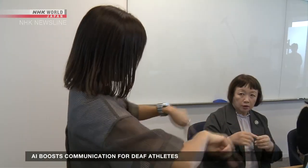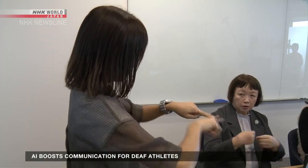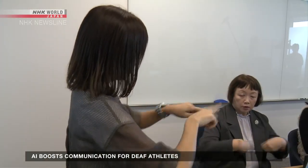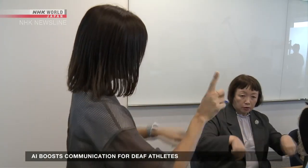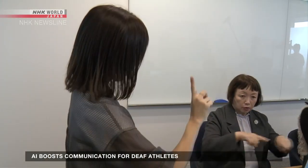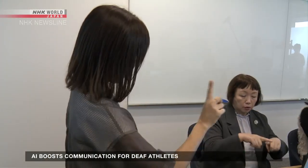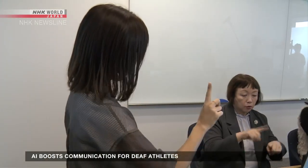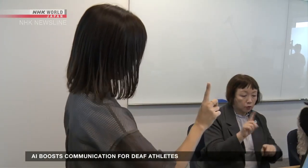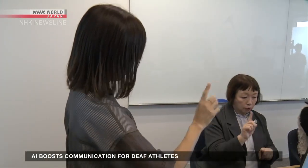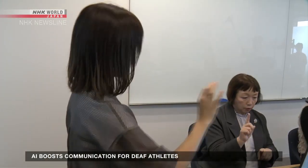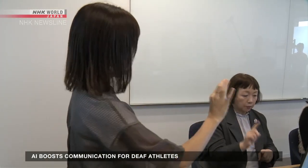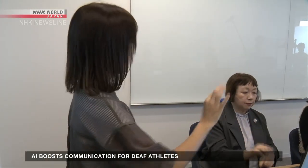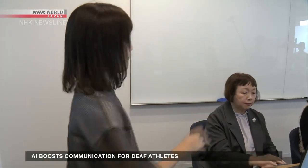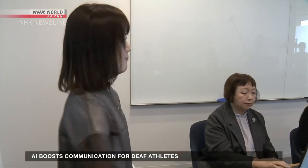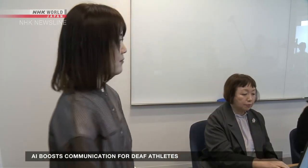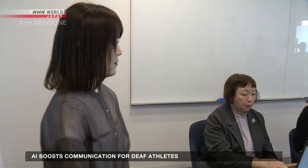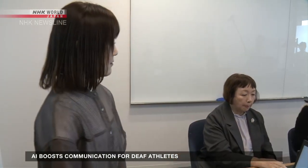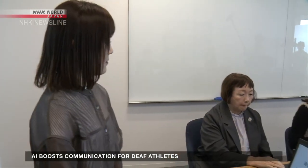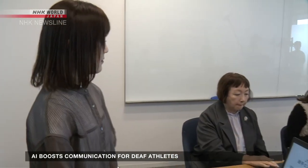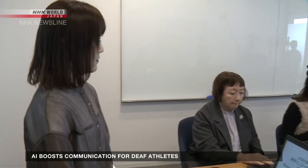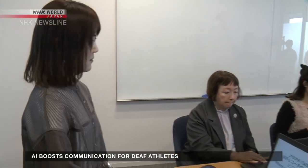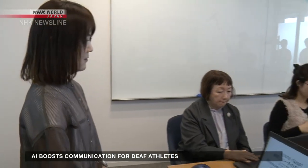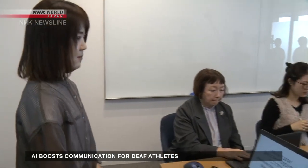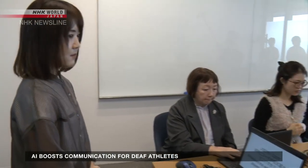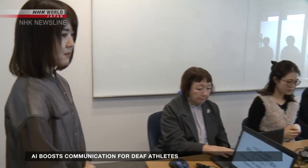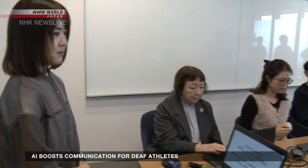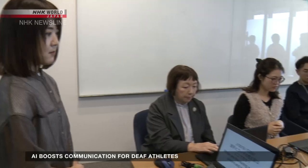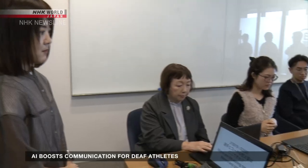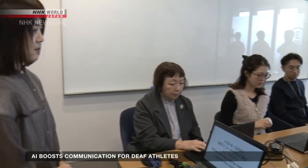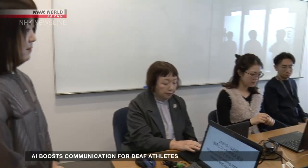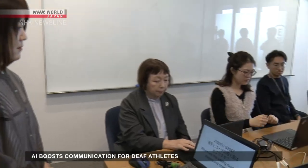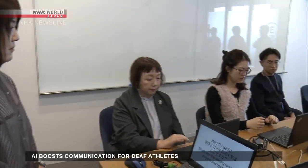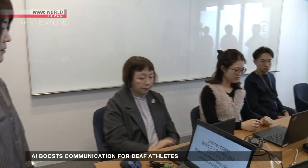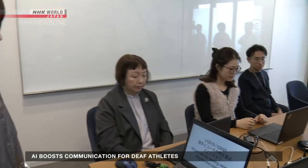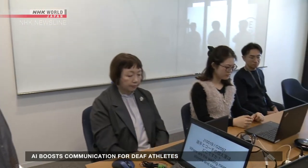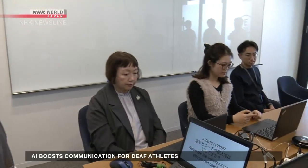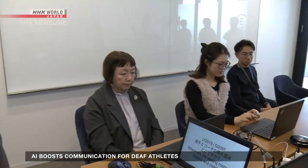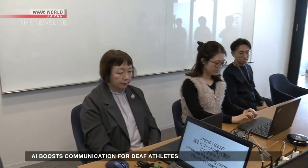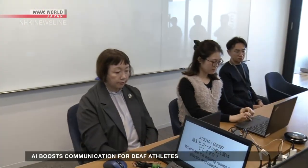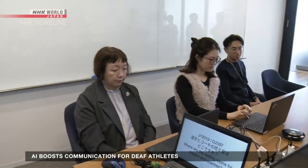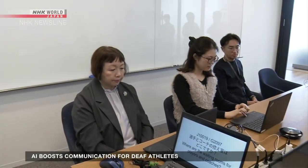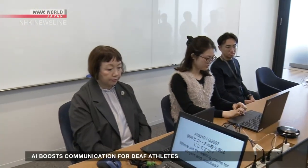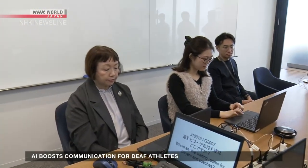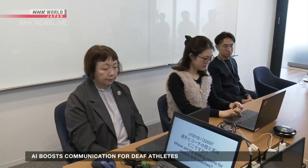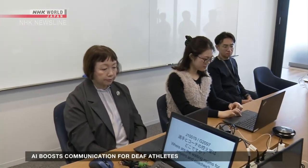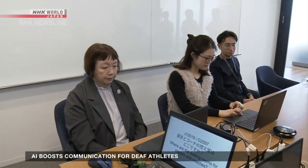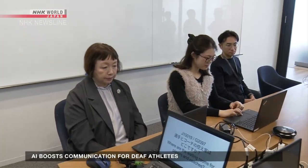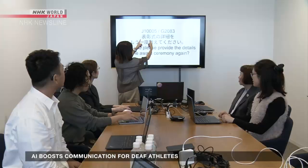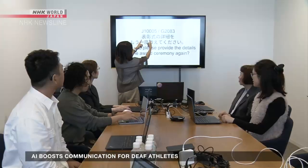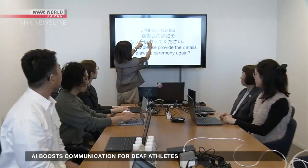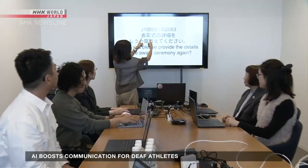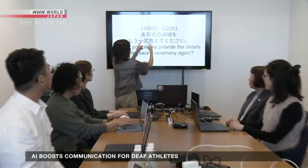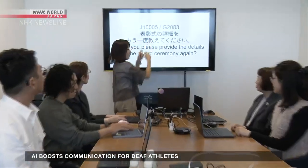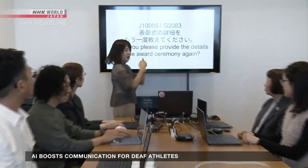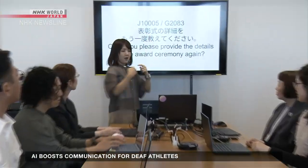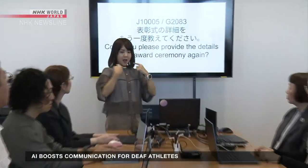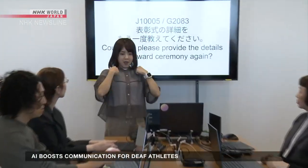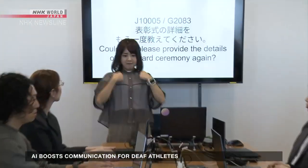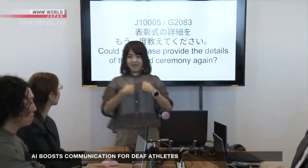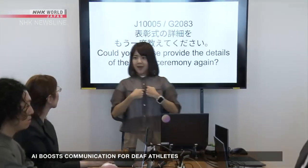The hardest part his team had making the system was collecting sign language data. The system had plenty of